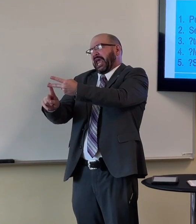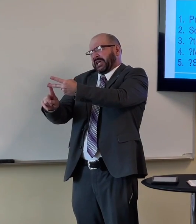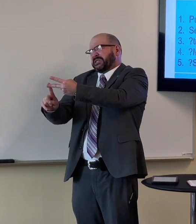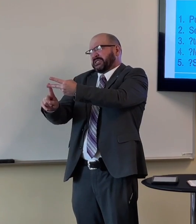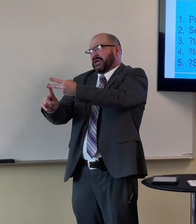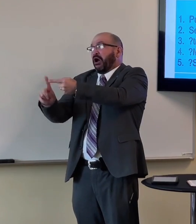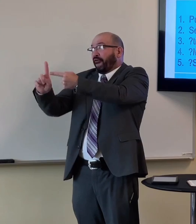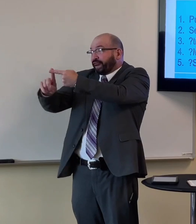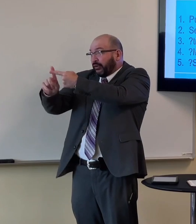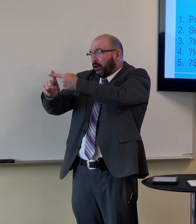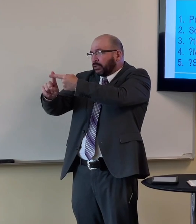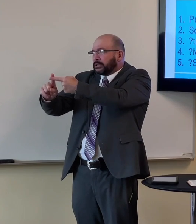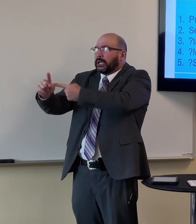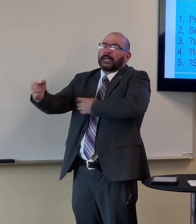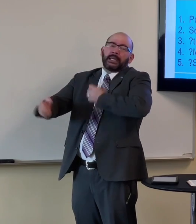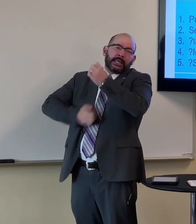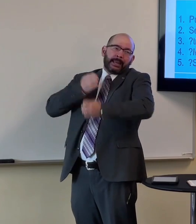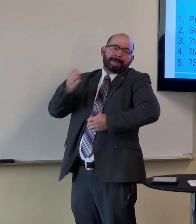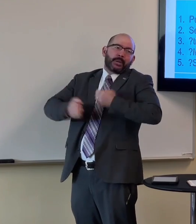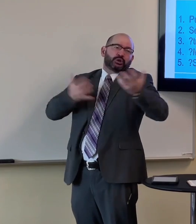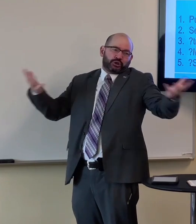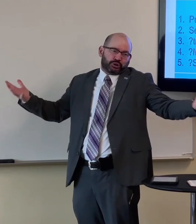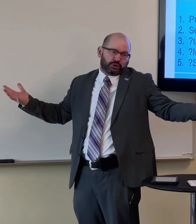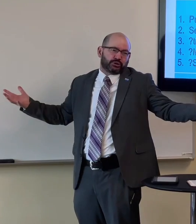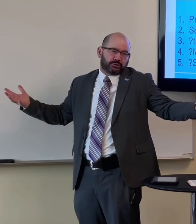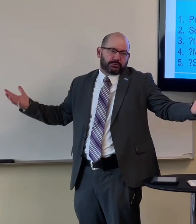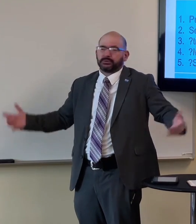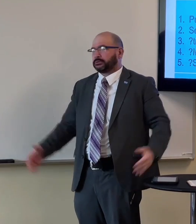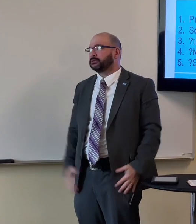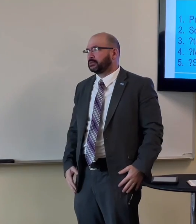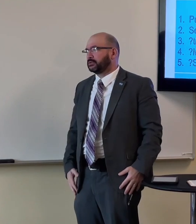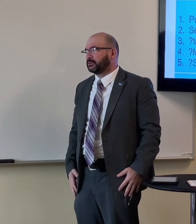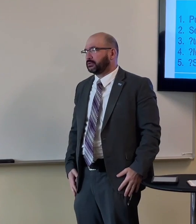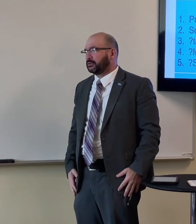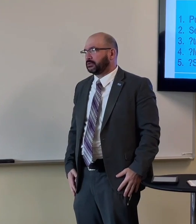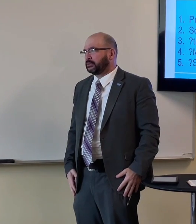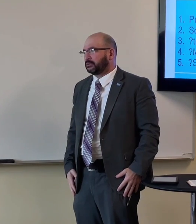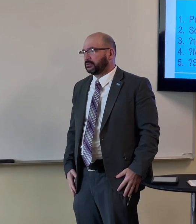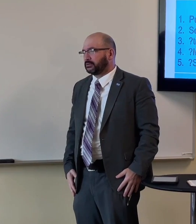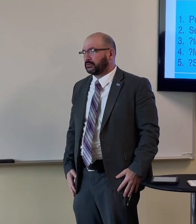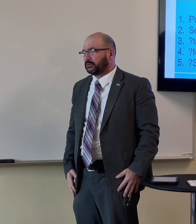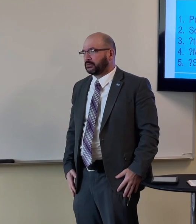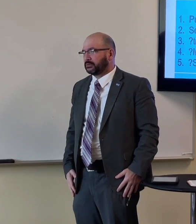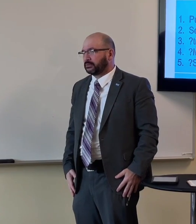later, that's not as important. First thing, is your emotions. Make sure you, satisfy your emotions.